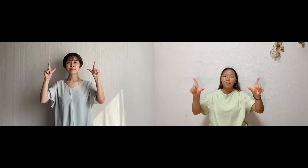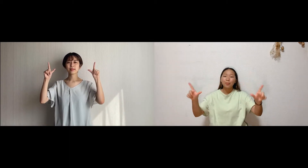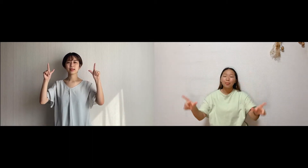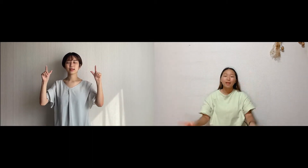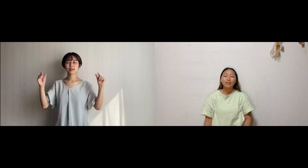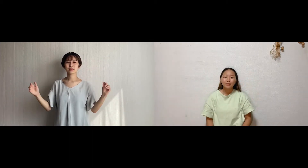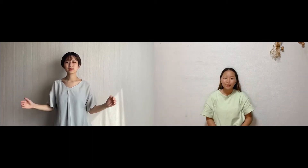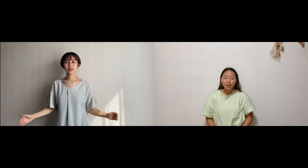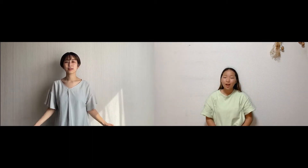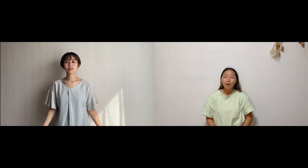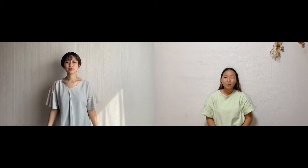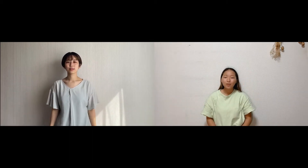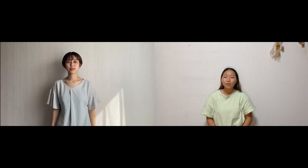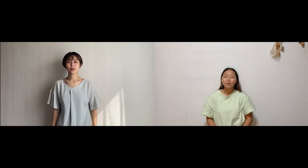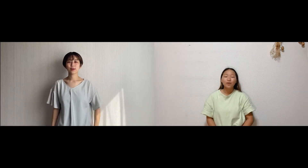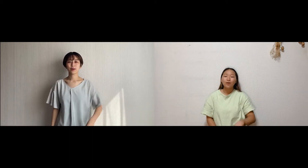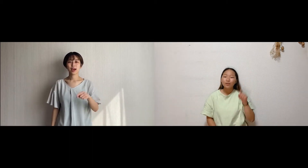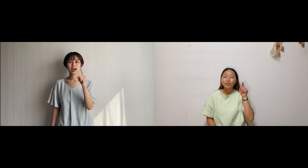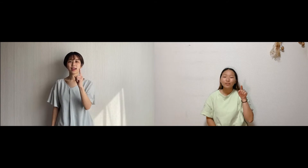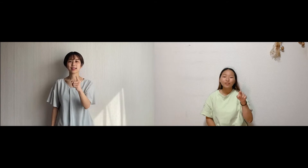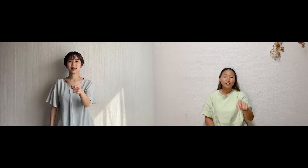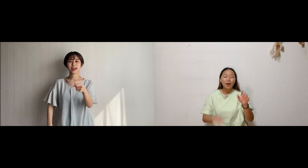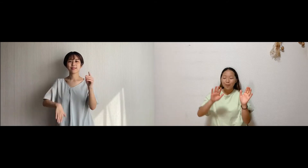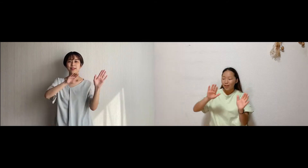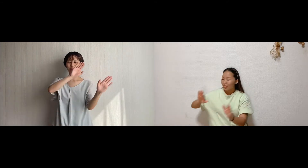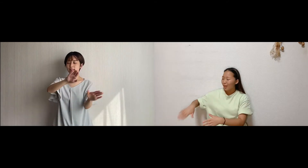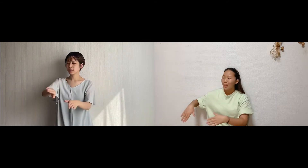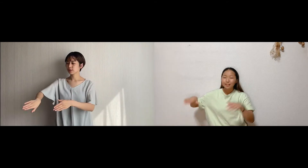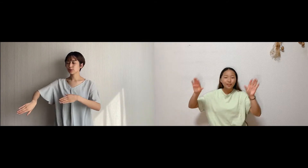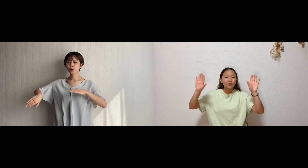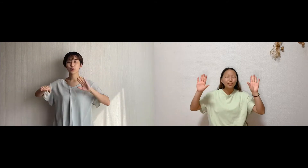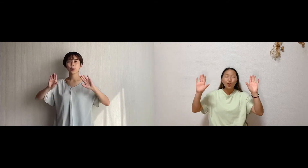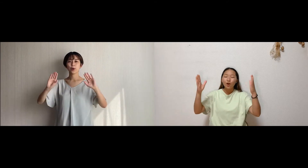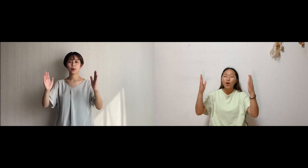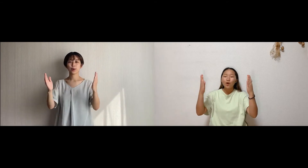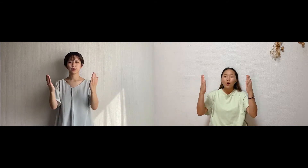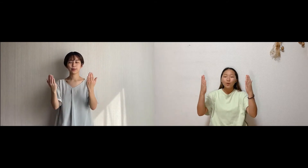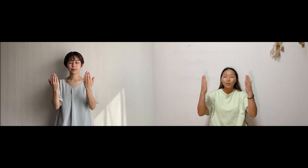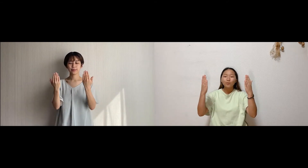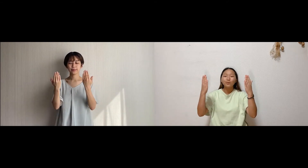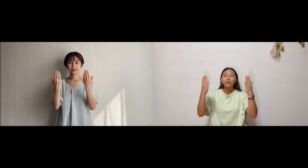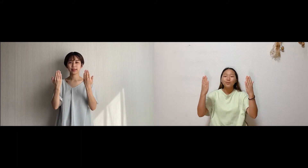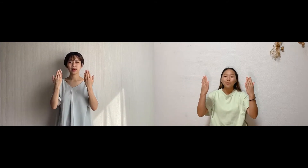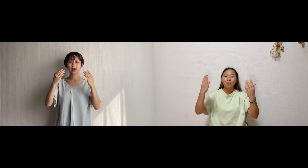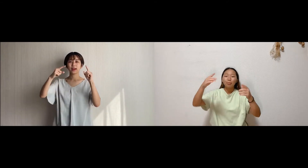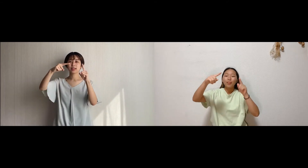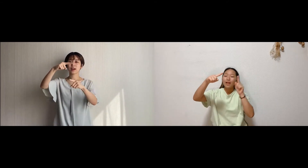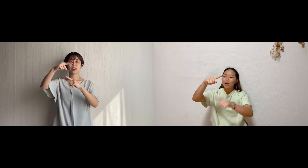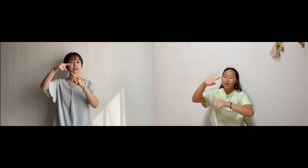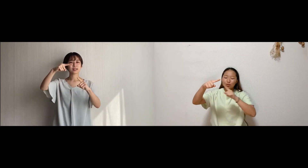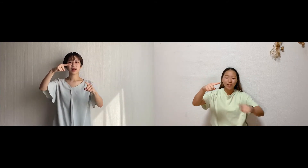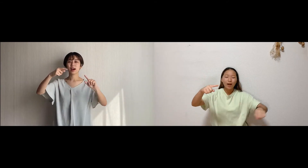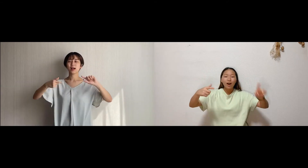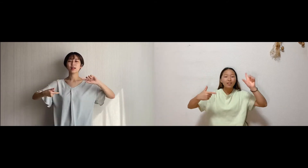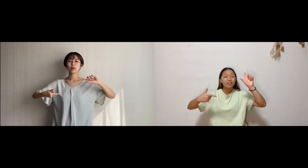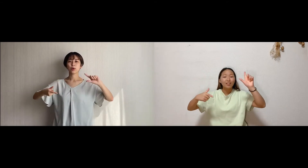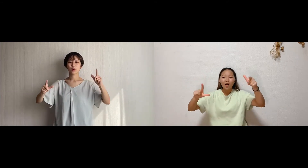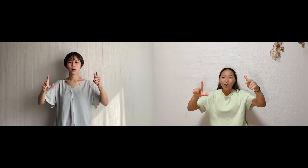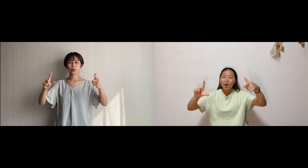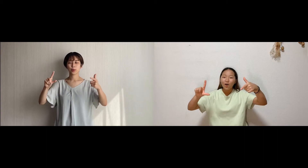With a love so strong, it never lets you go No, you're not alone